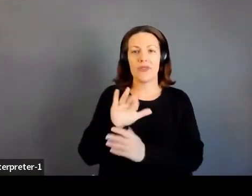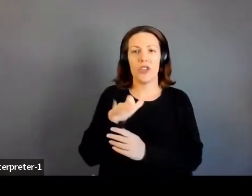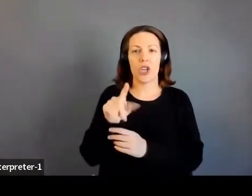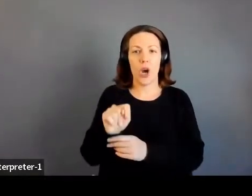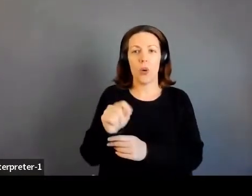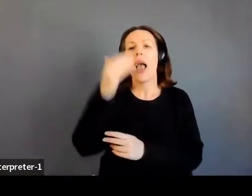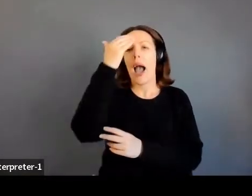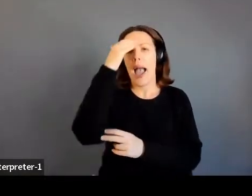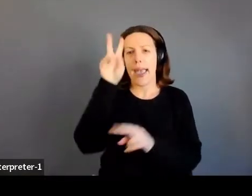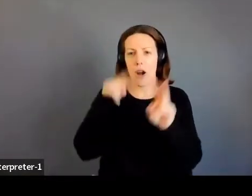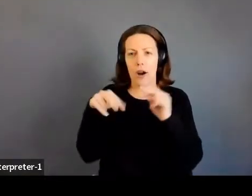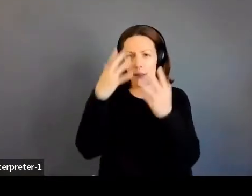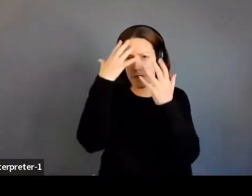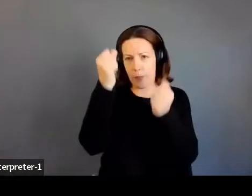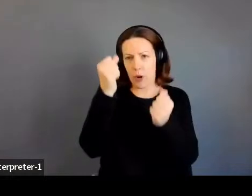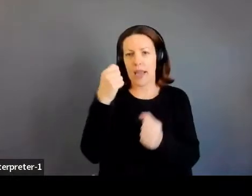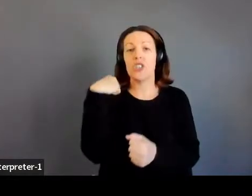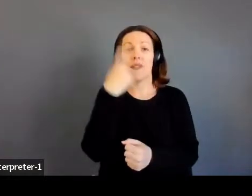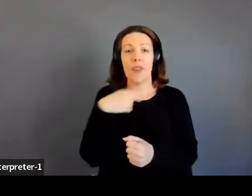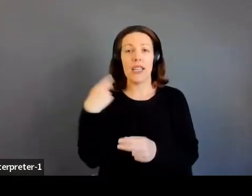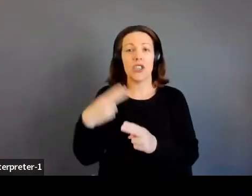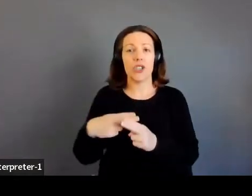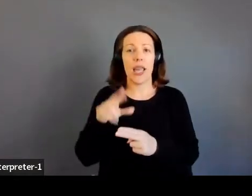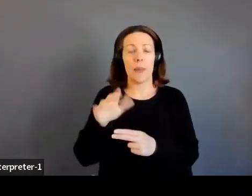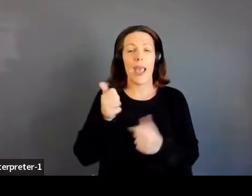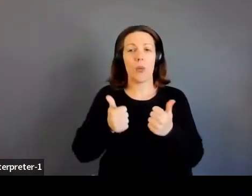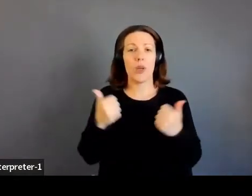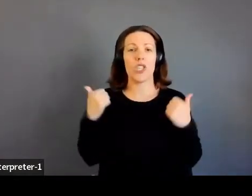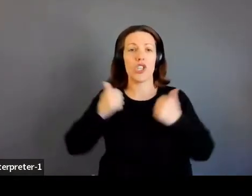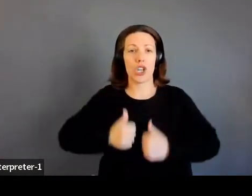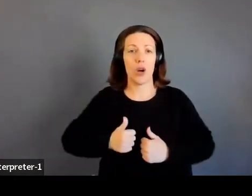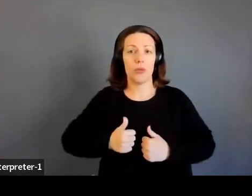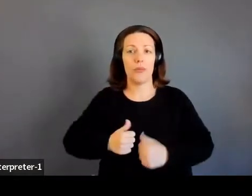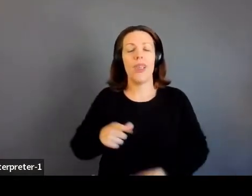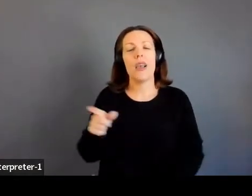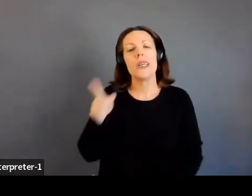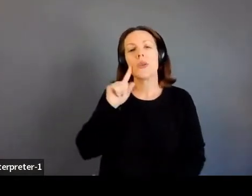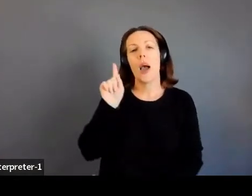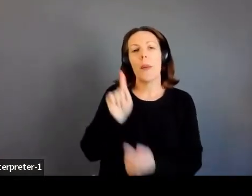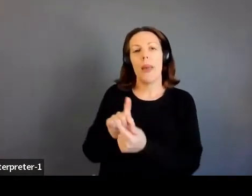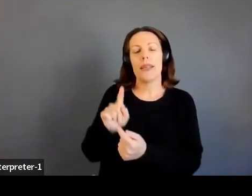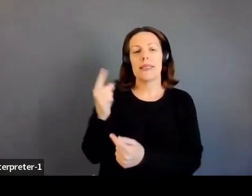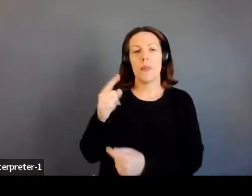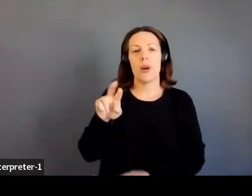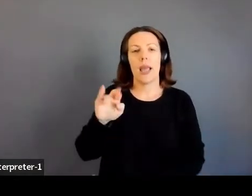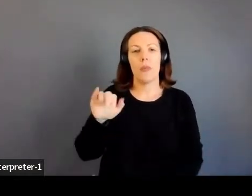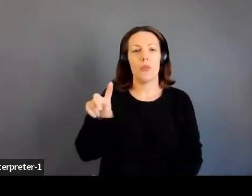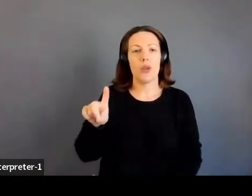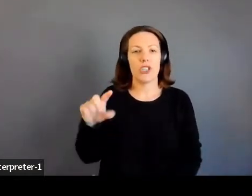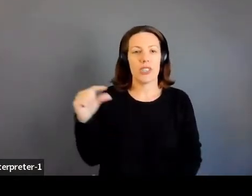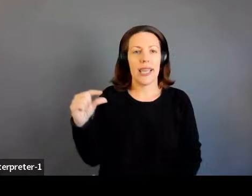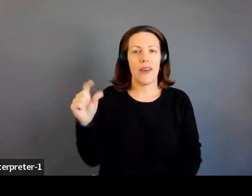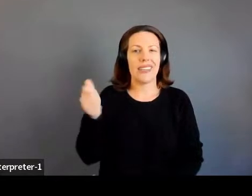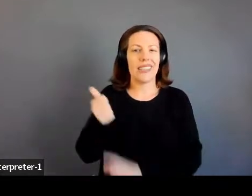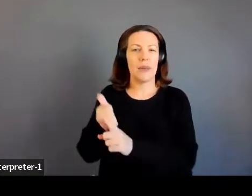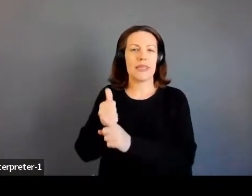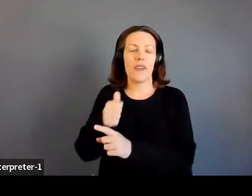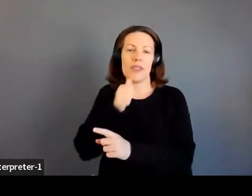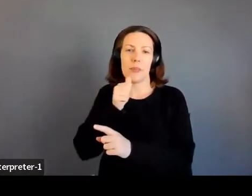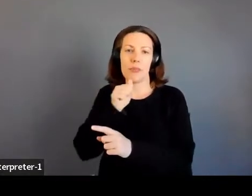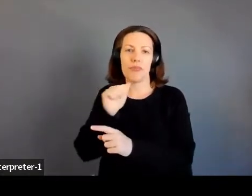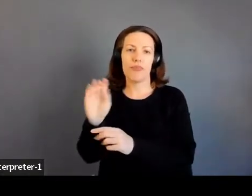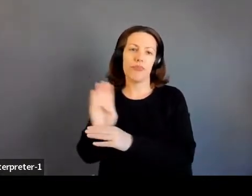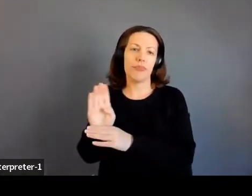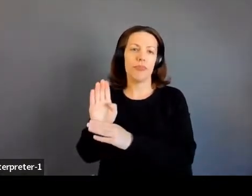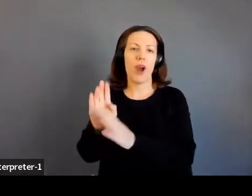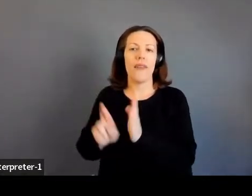your code. One of the people who I met was someone named Richard Garriott, a private astronaut who flew